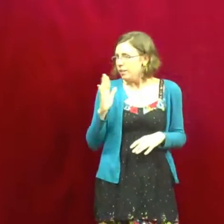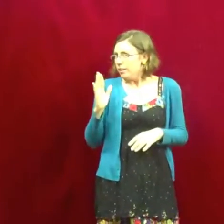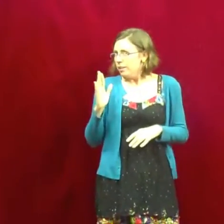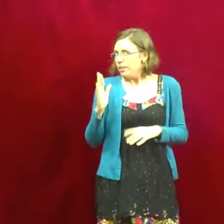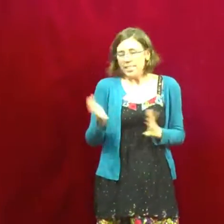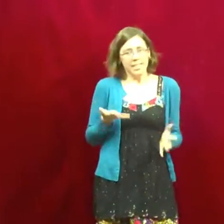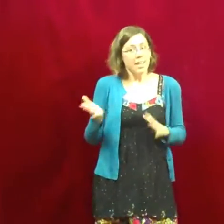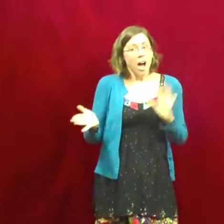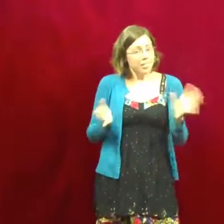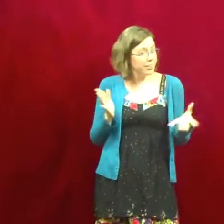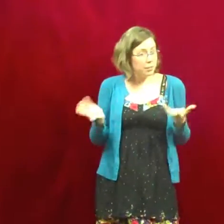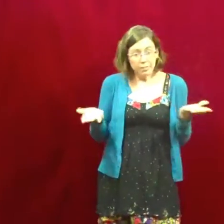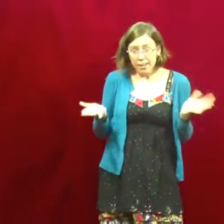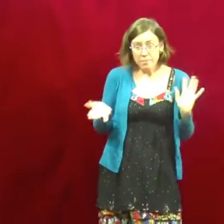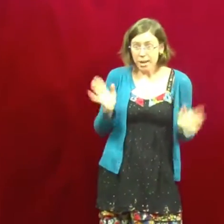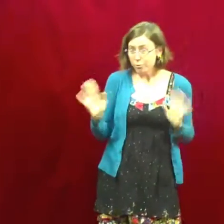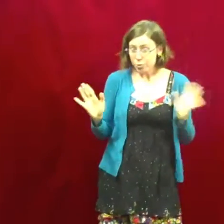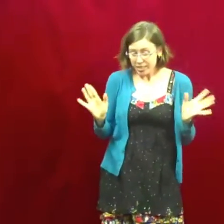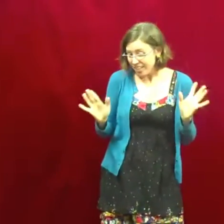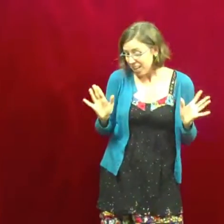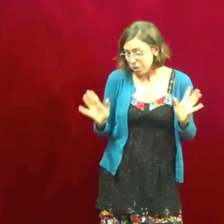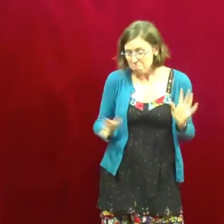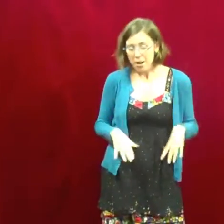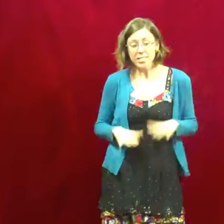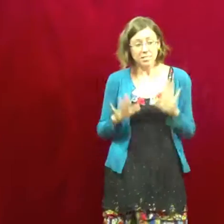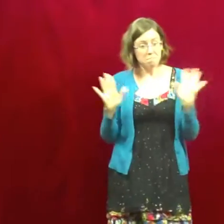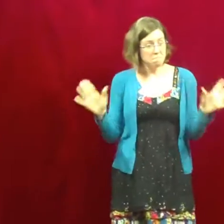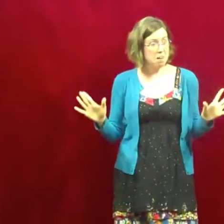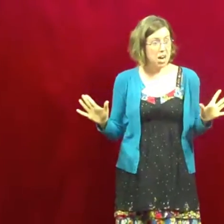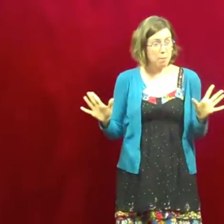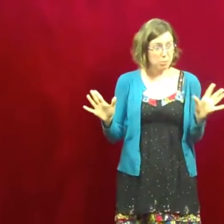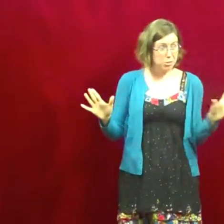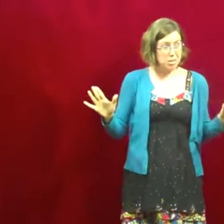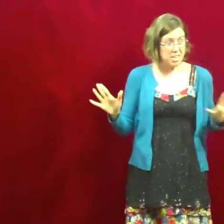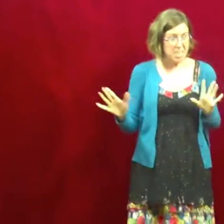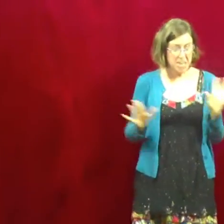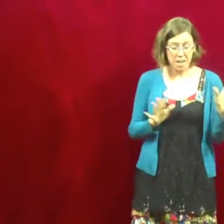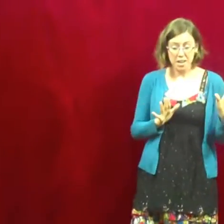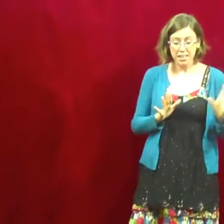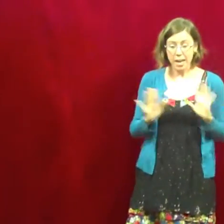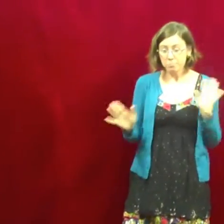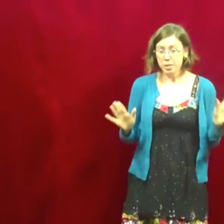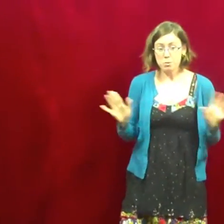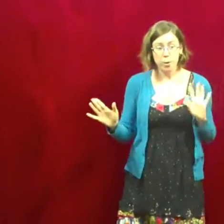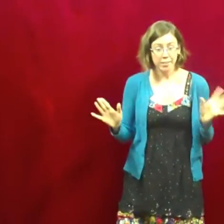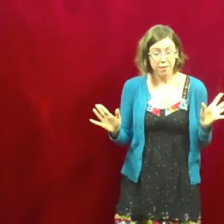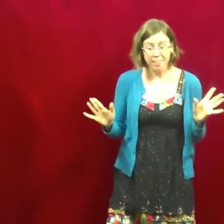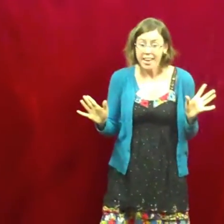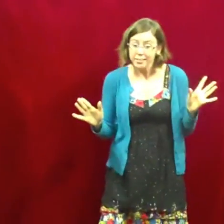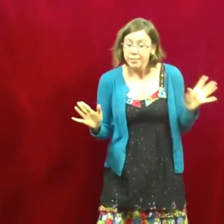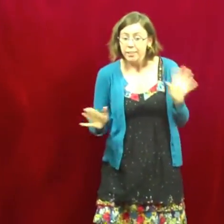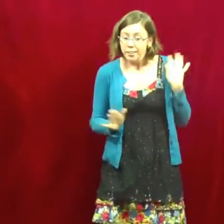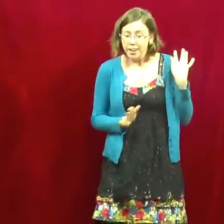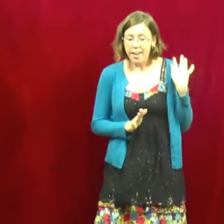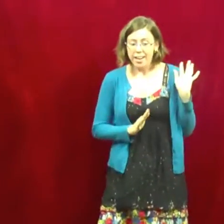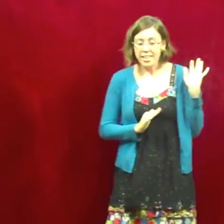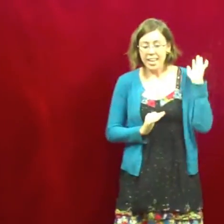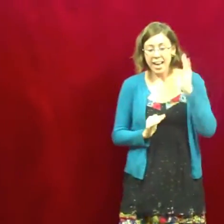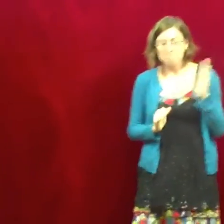He did not invite me out for drinks later, but an opportunity, uh, came for him to rectify that. Uh, he came